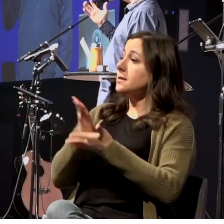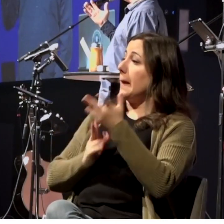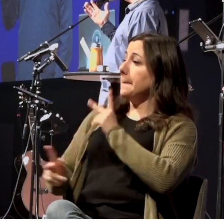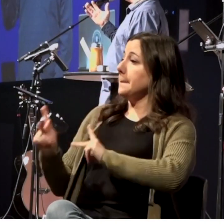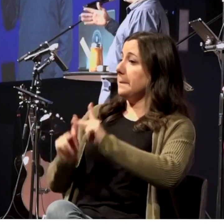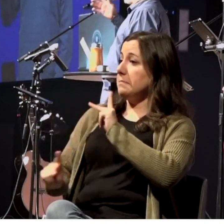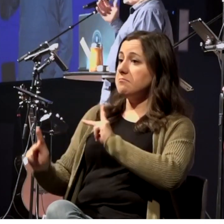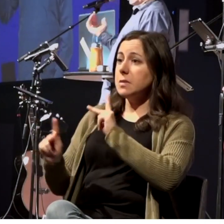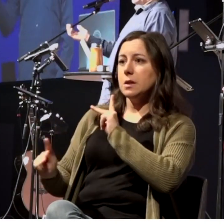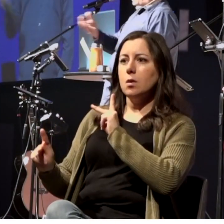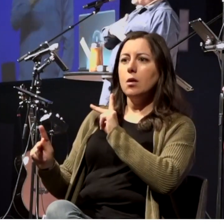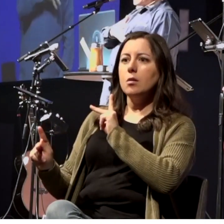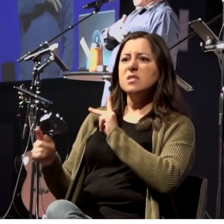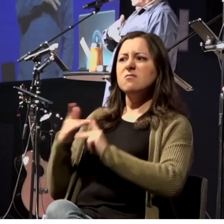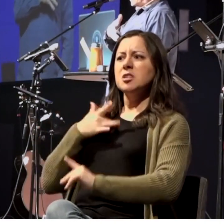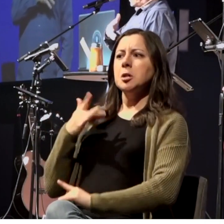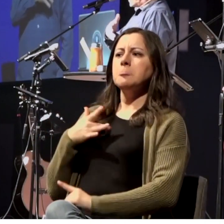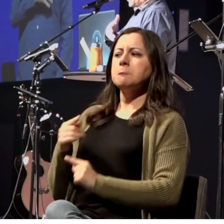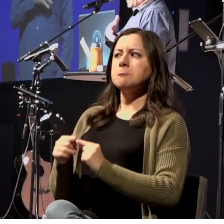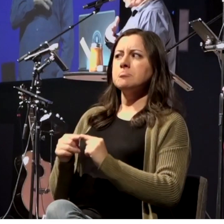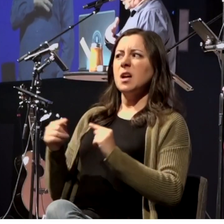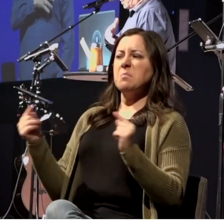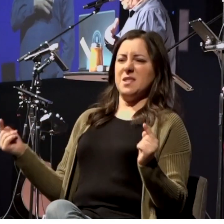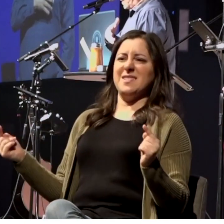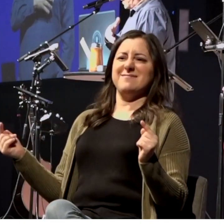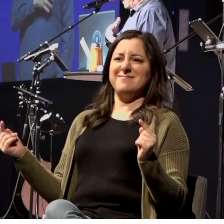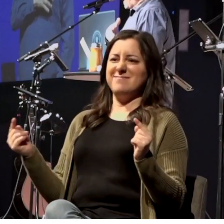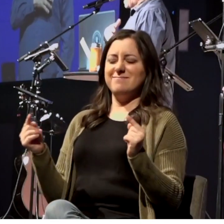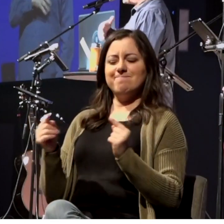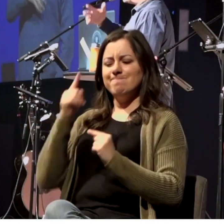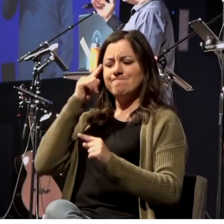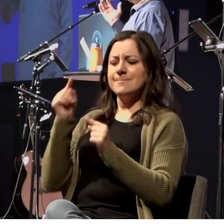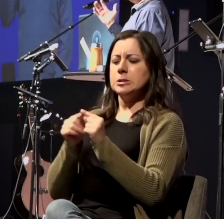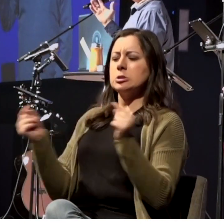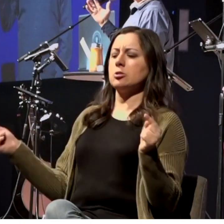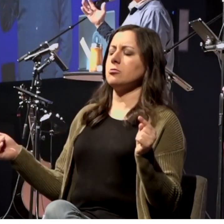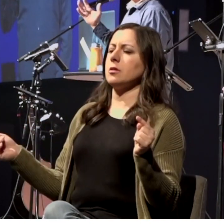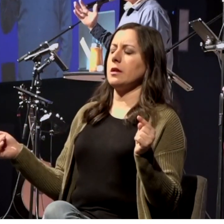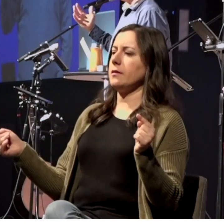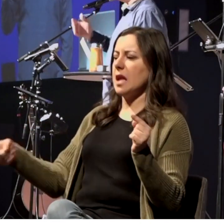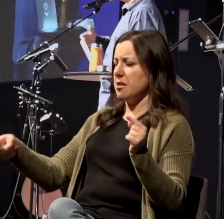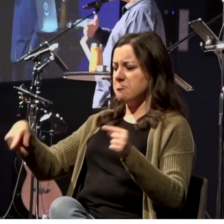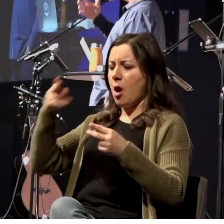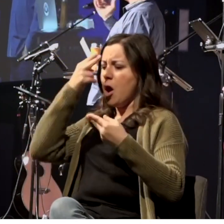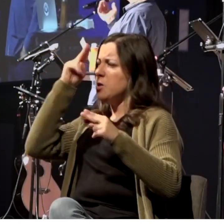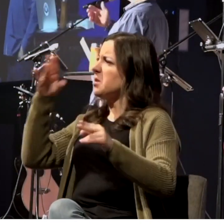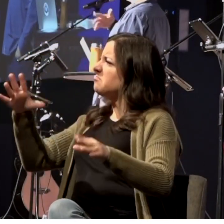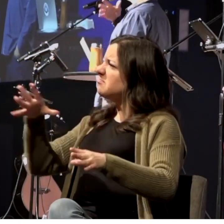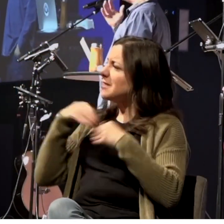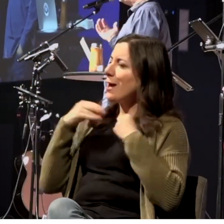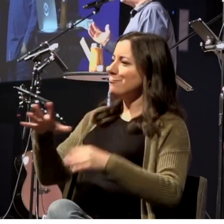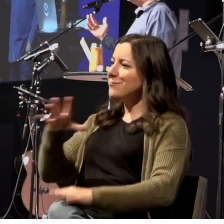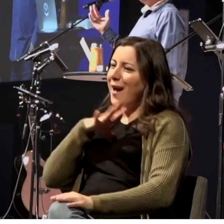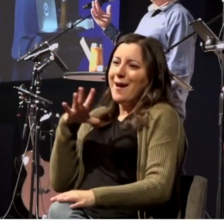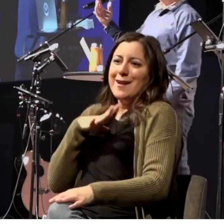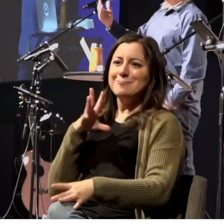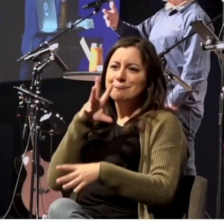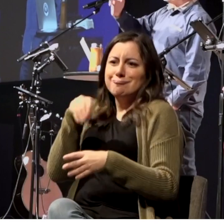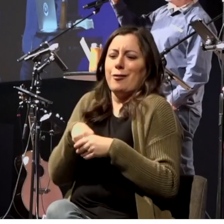that are on the other opposite end of the spectrum. They absolutely accept Halloween. They love it. They embrace it. Hey,